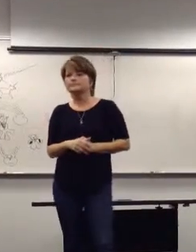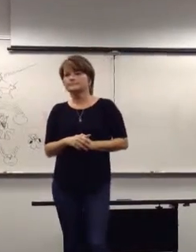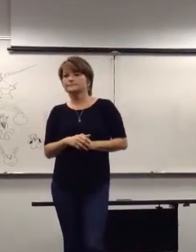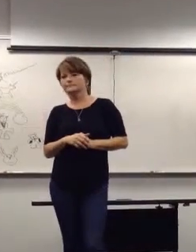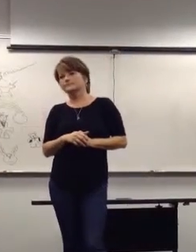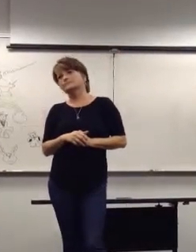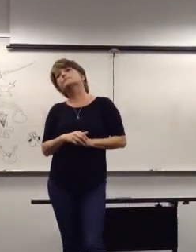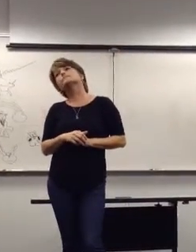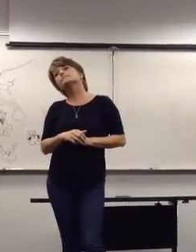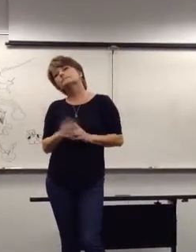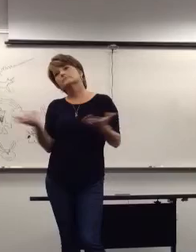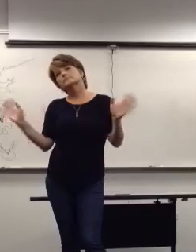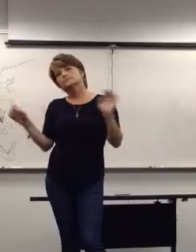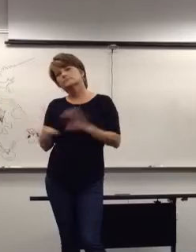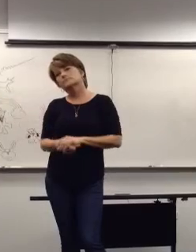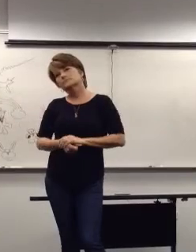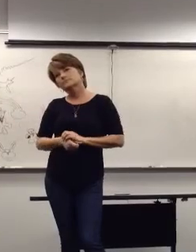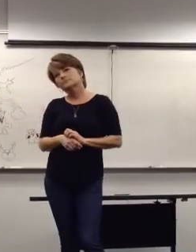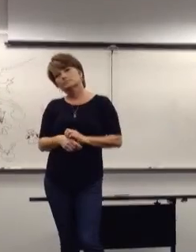in theory class. it's the thing. Thank Thank Thank Many And